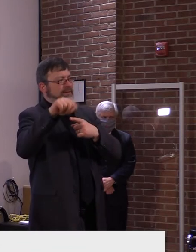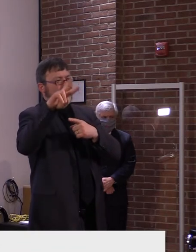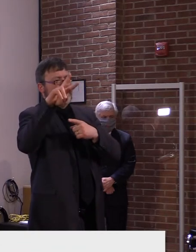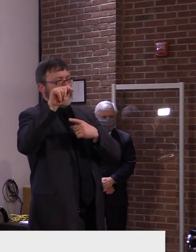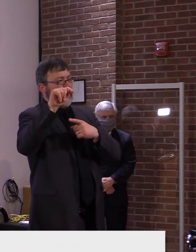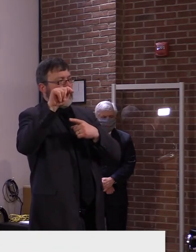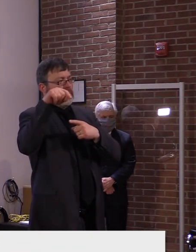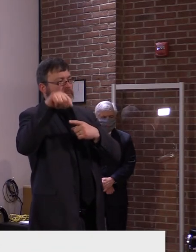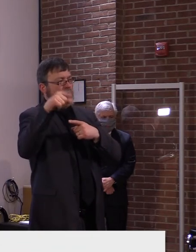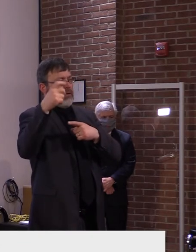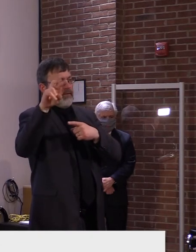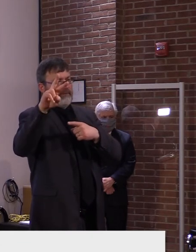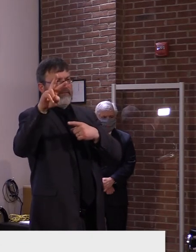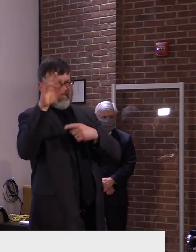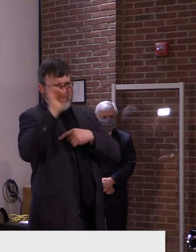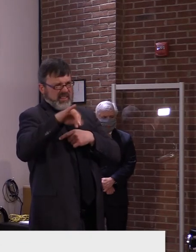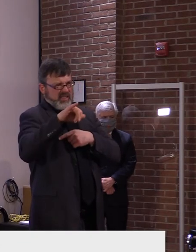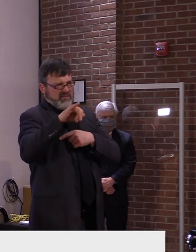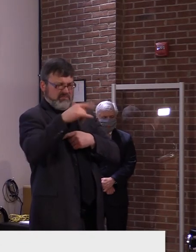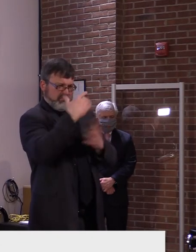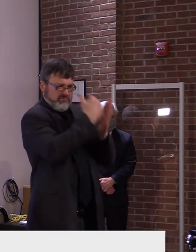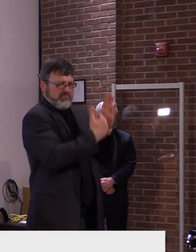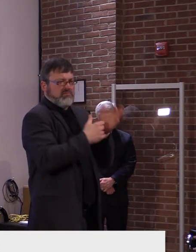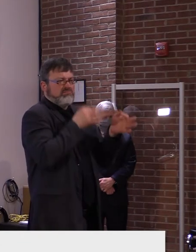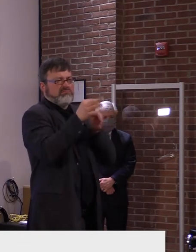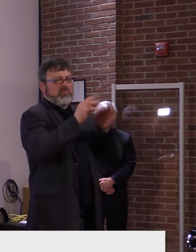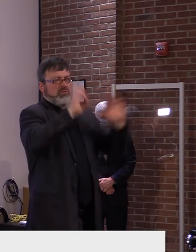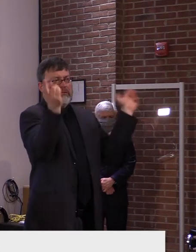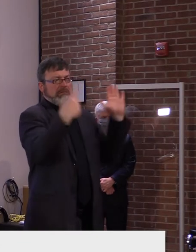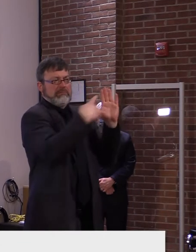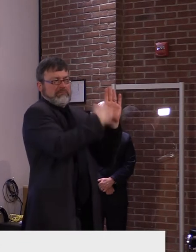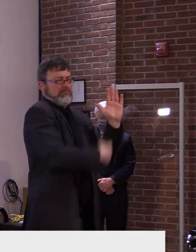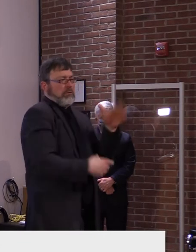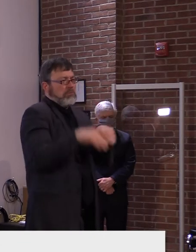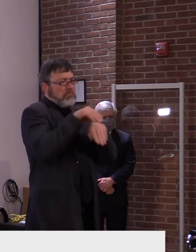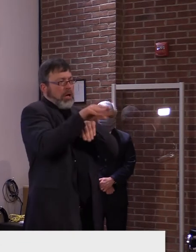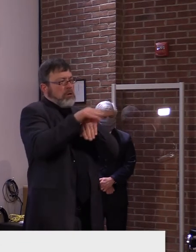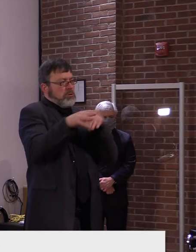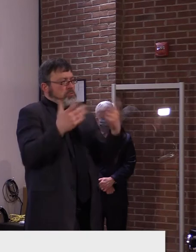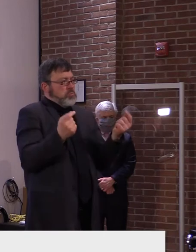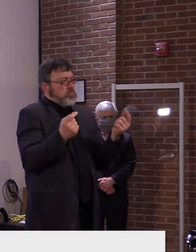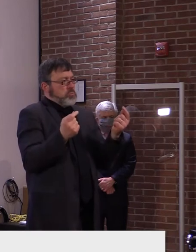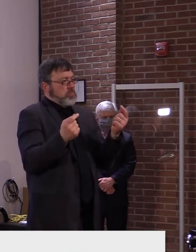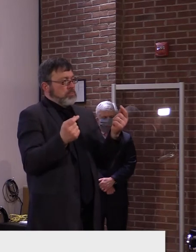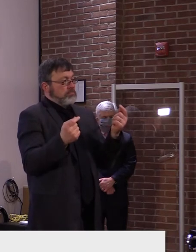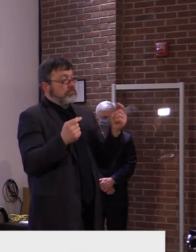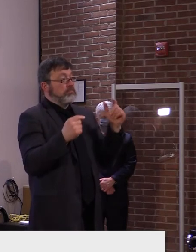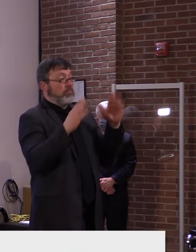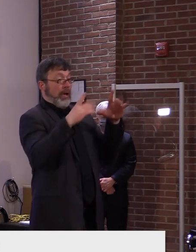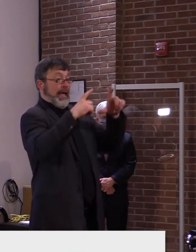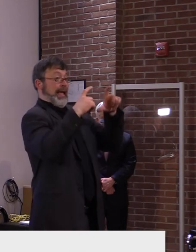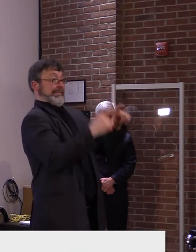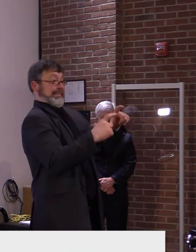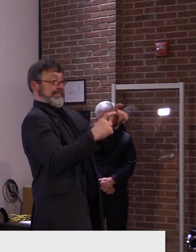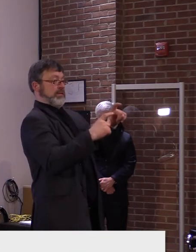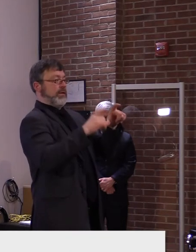they also could operate, uh, under a section for indoor entertainment. If they wanted to, um,